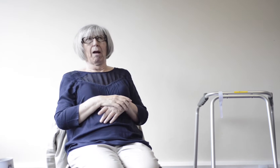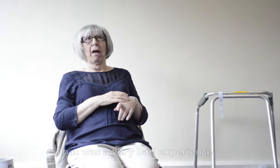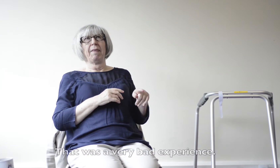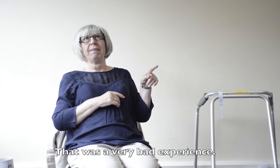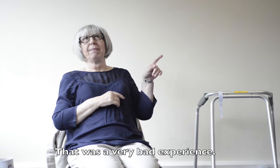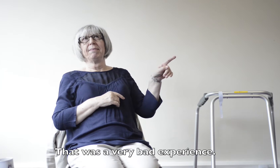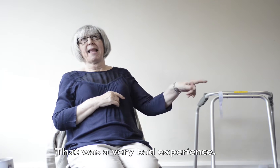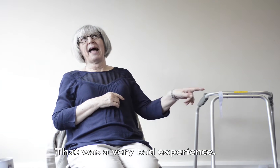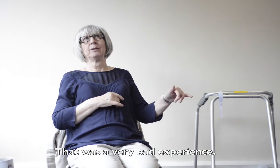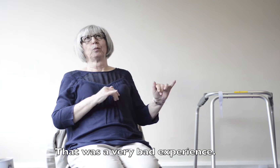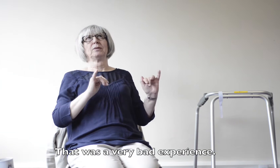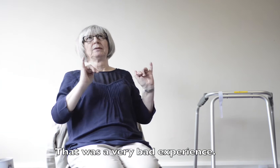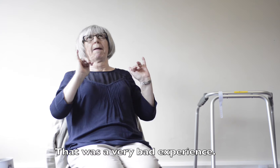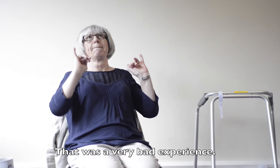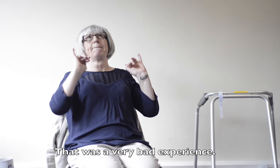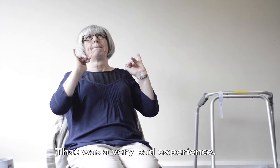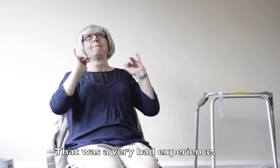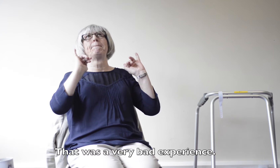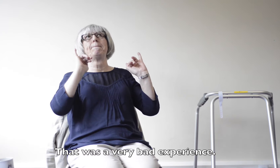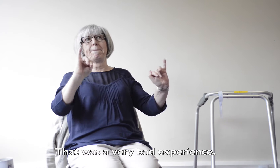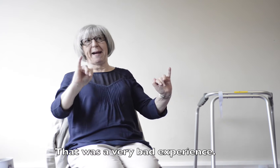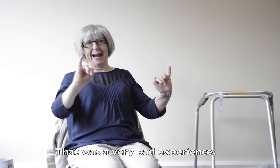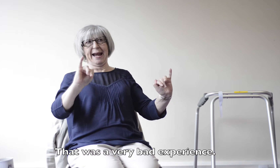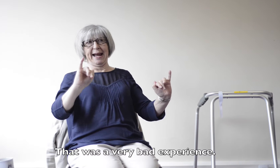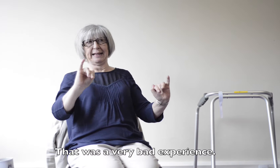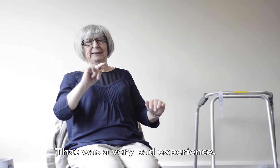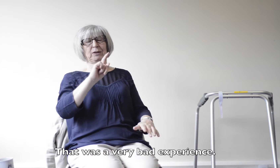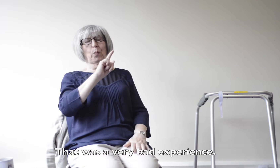That was a very, very bad experience.